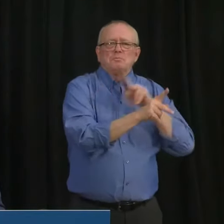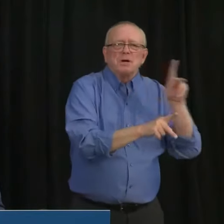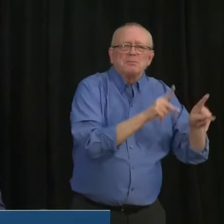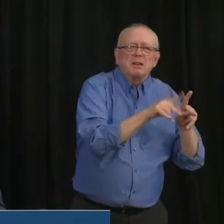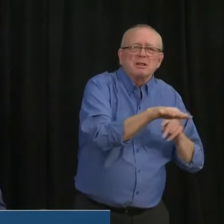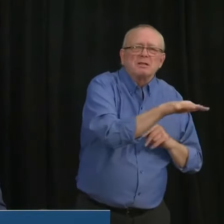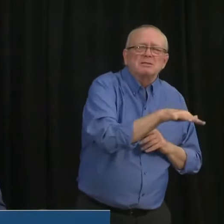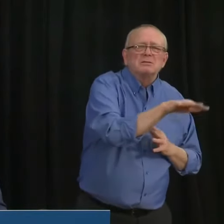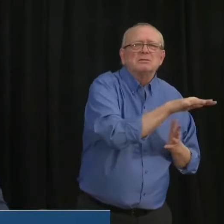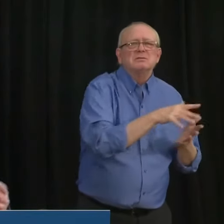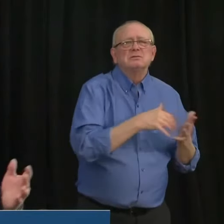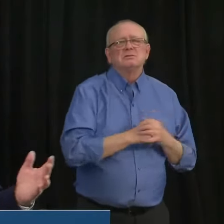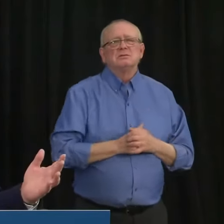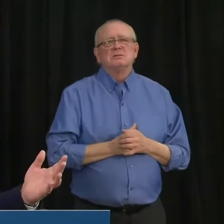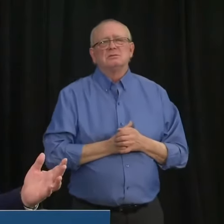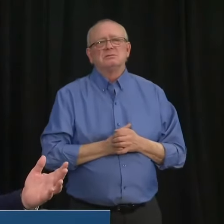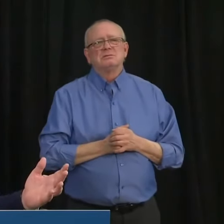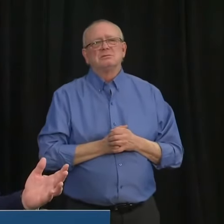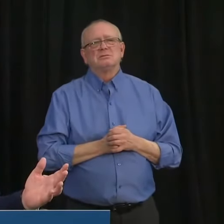so,